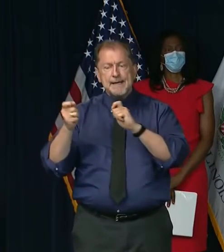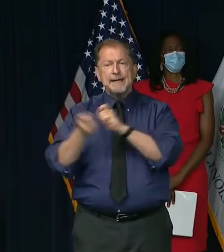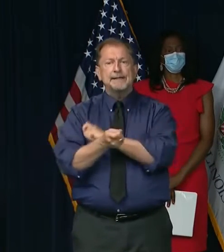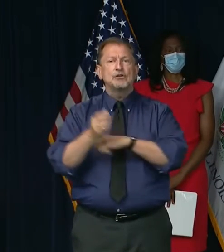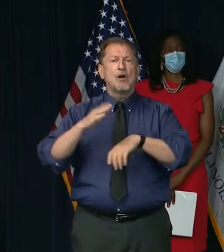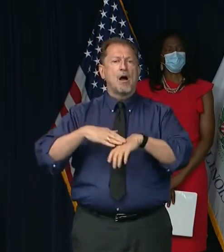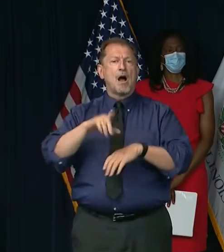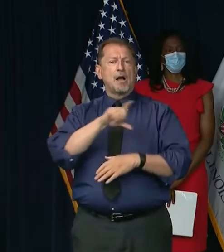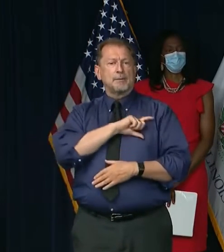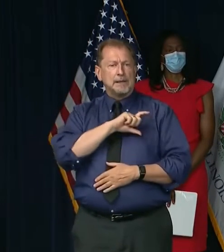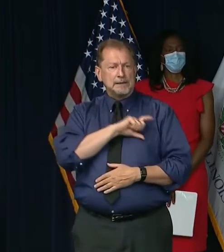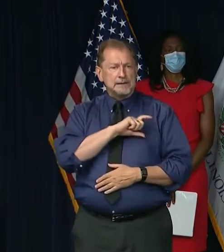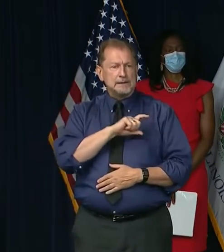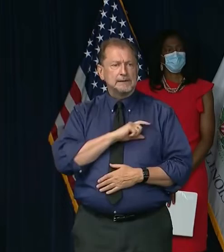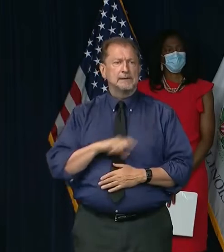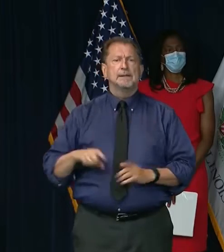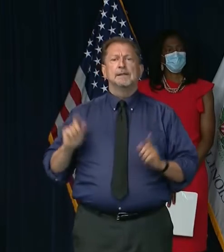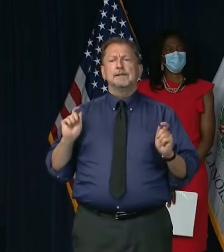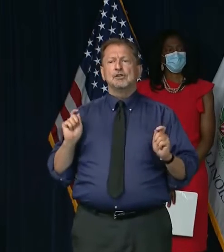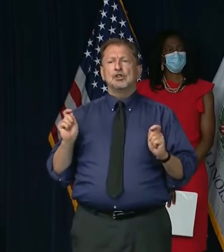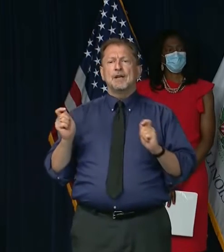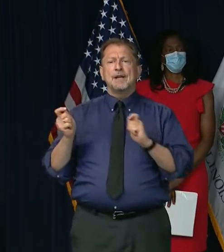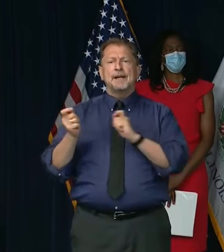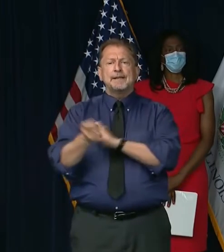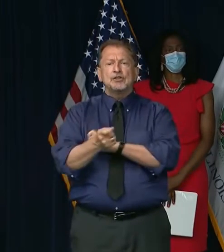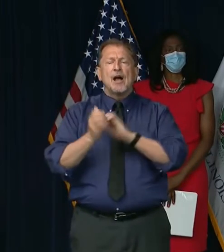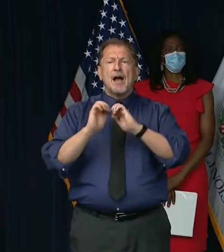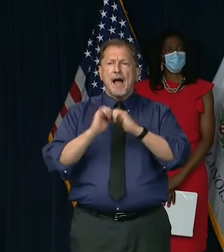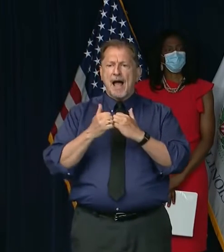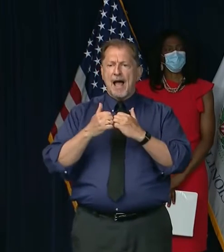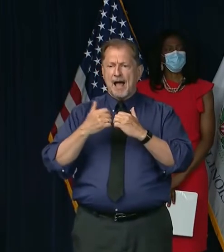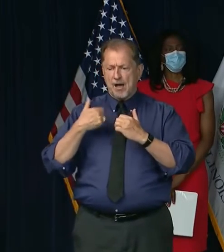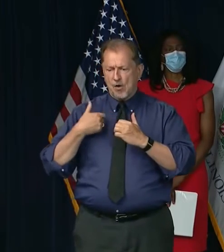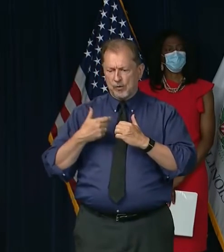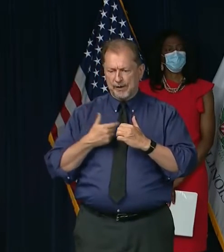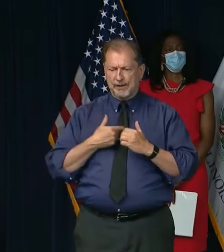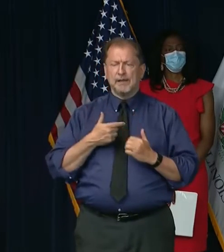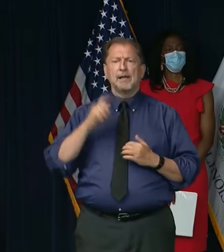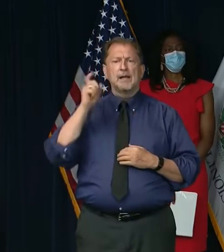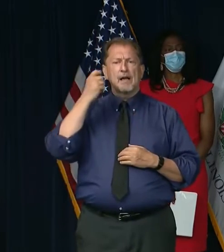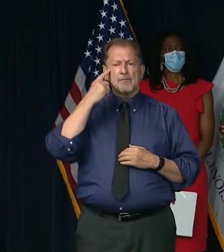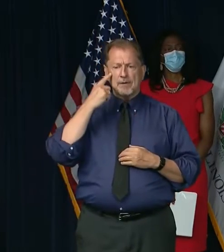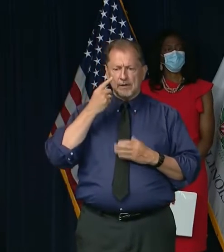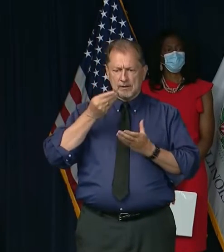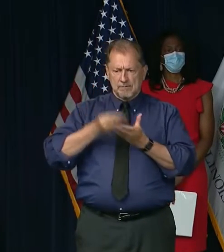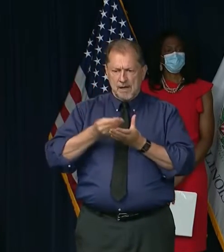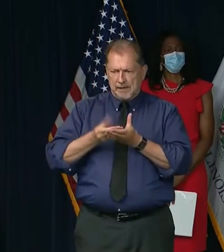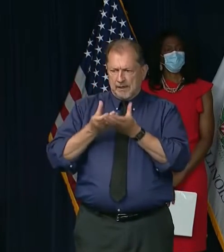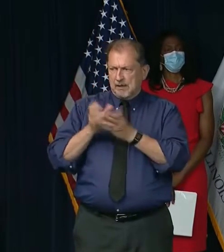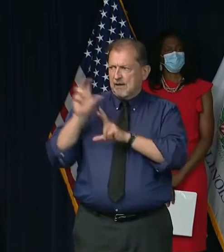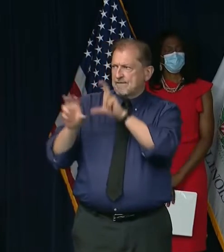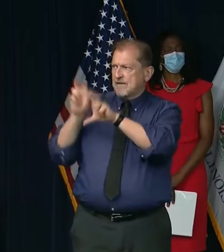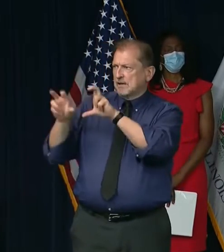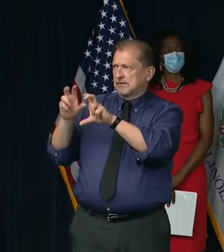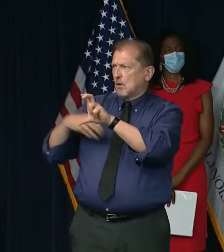be a permanent effect on how we look at investments in communities that have been left out and left behind.